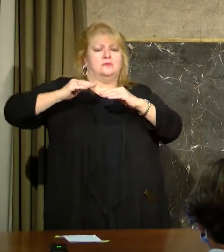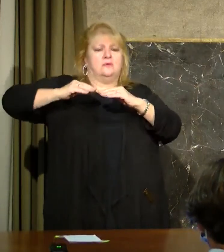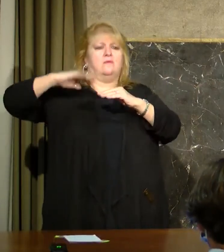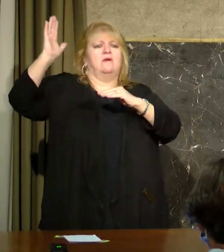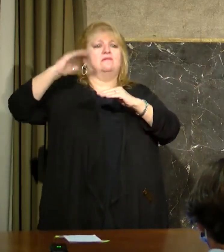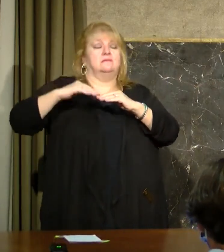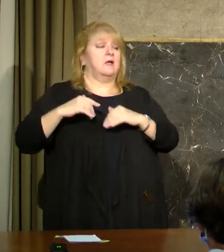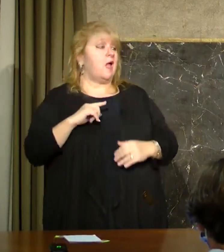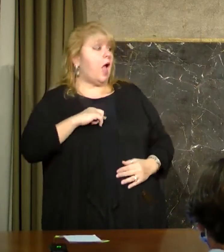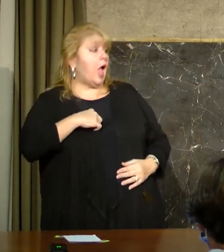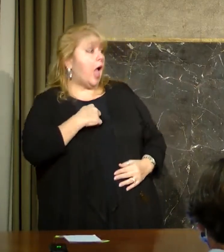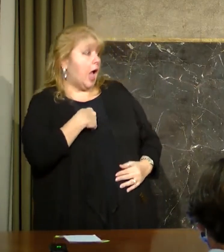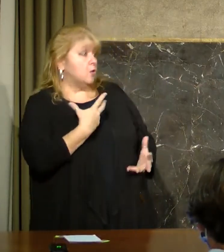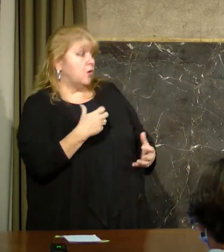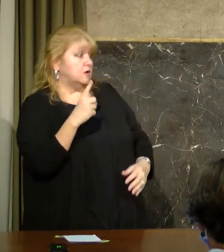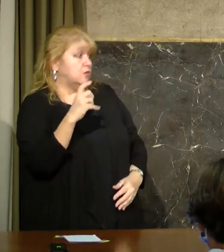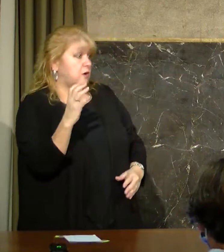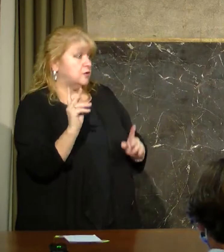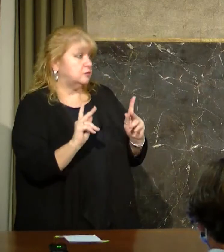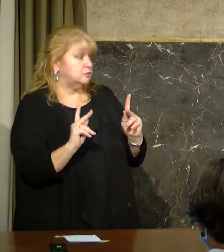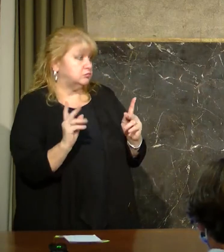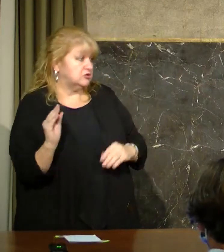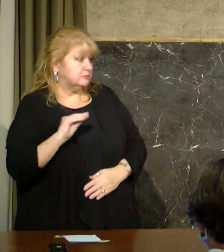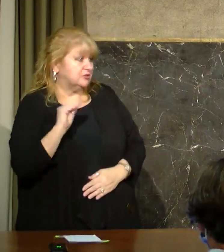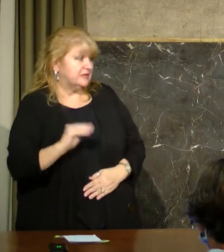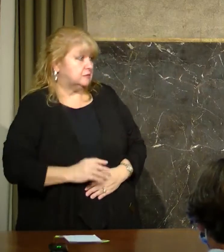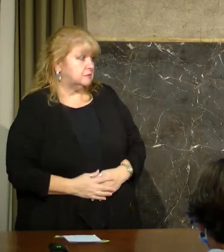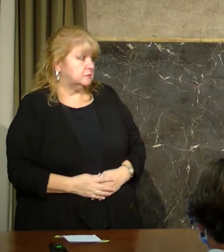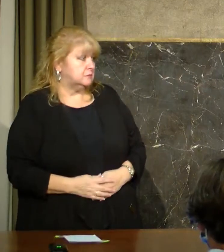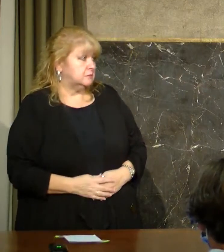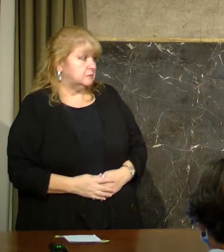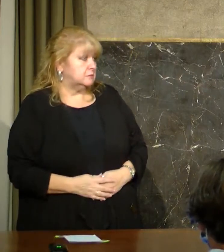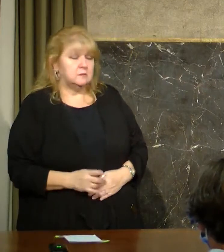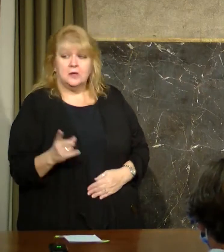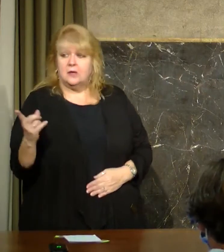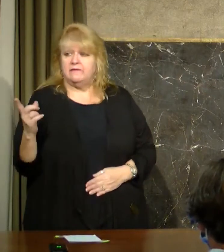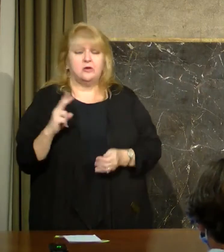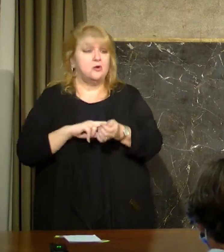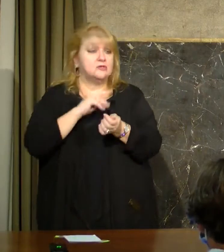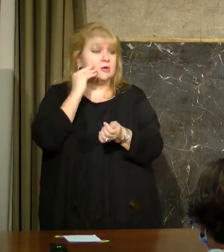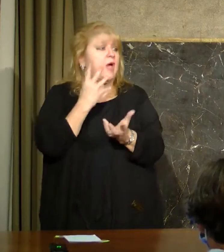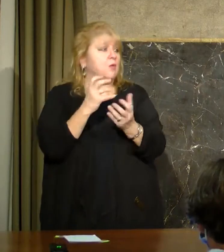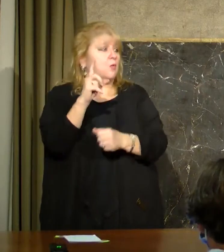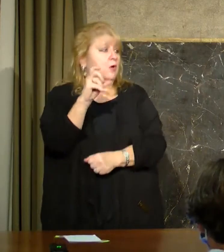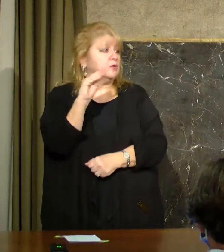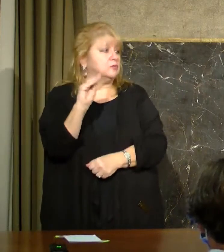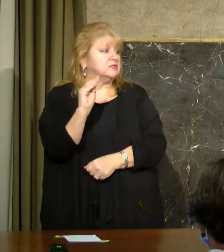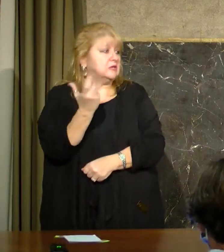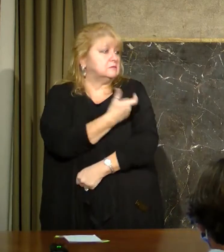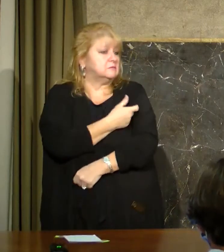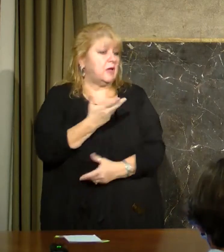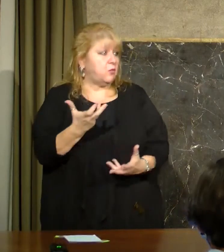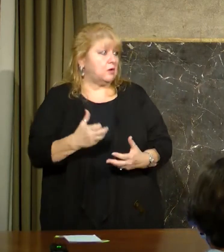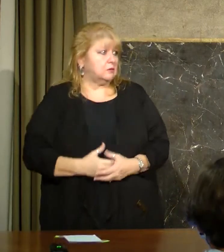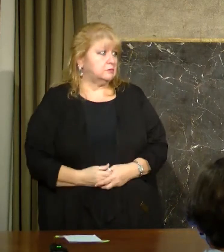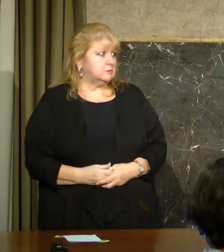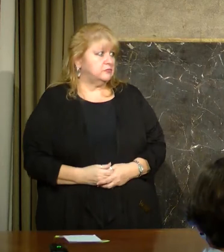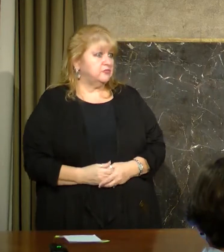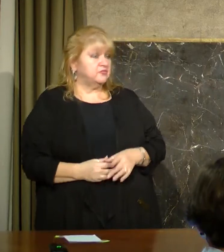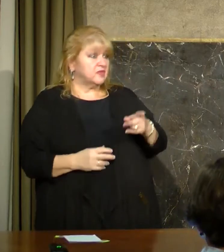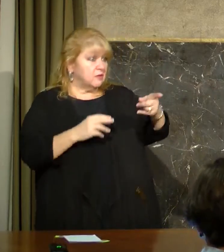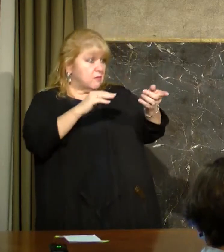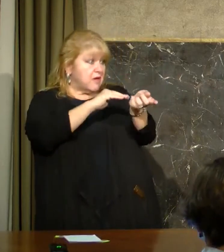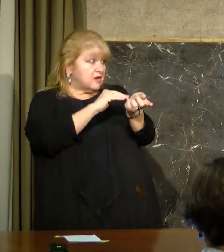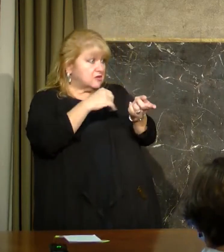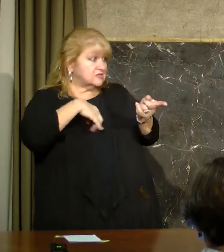I want 100% of those groups, you know, vaccine. And I'll tell you, I know in talking to some of my colleagues in